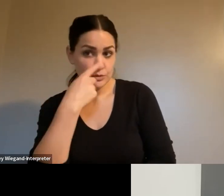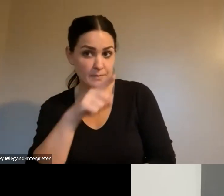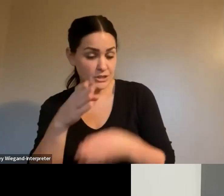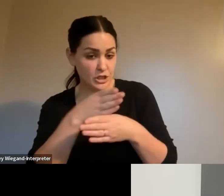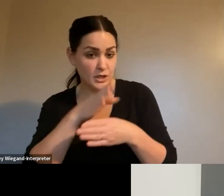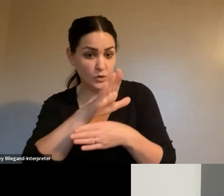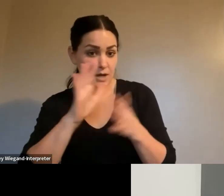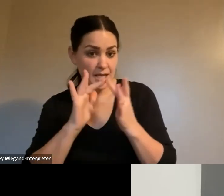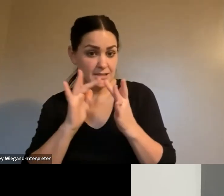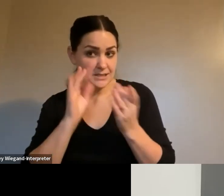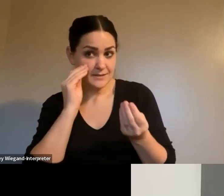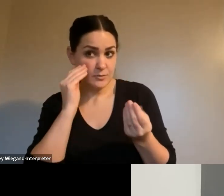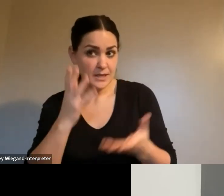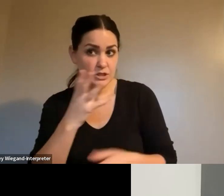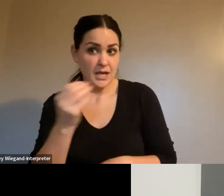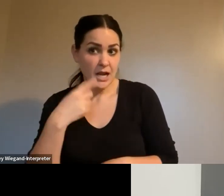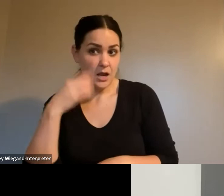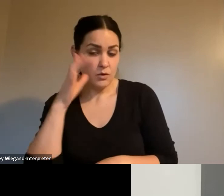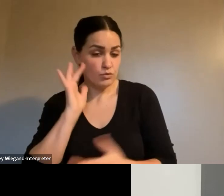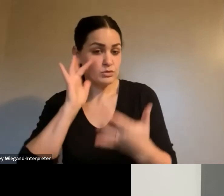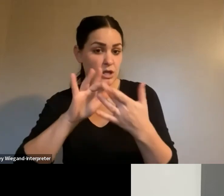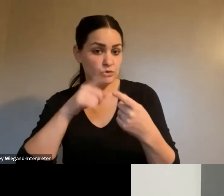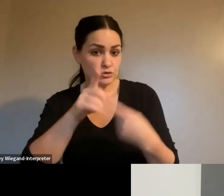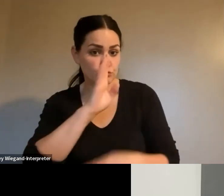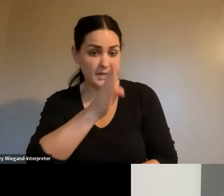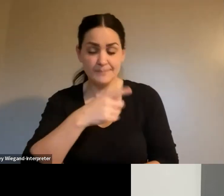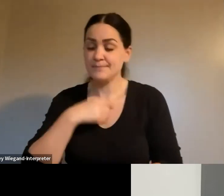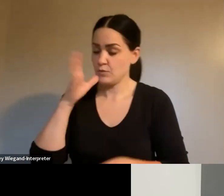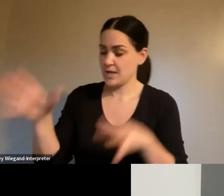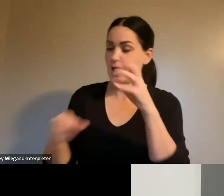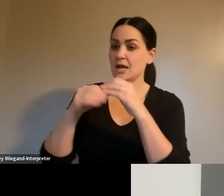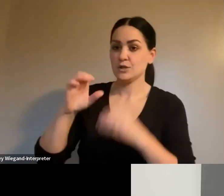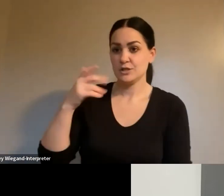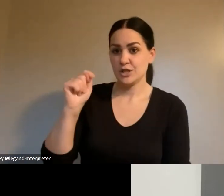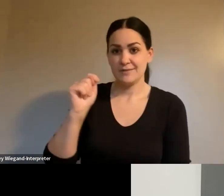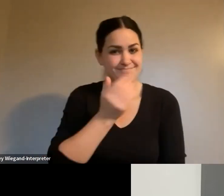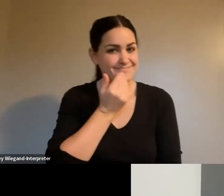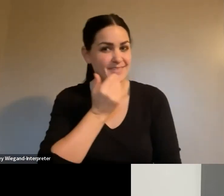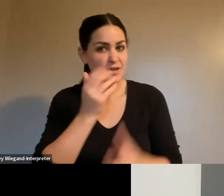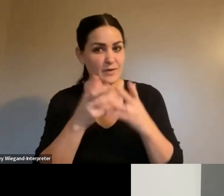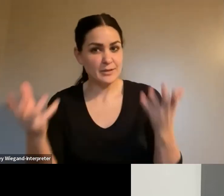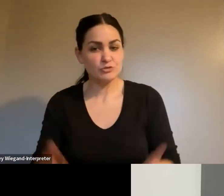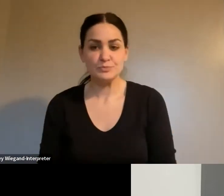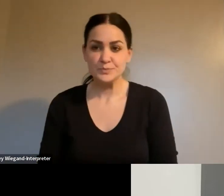information and I'll reach out to you directly? I will put it in the chat. Thank you very much. Thank you.